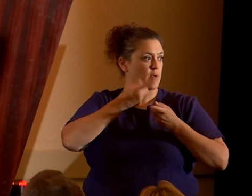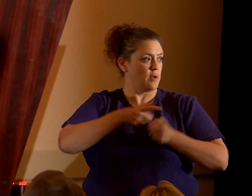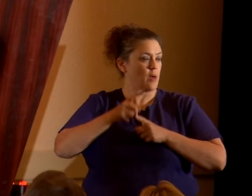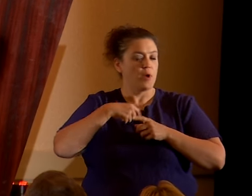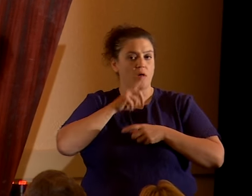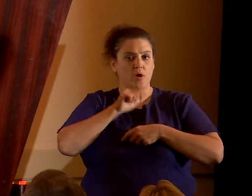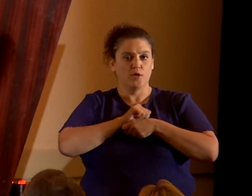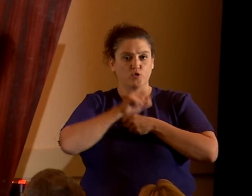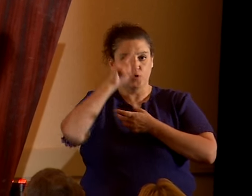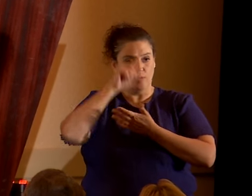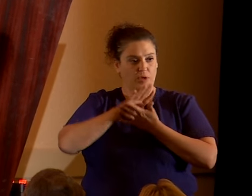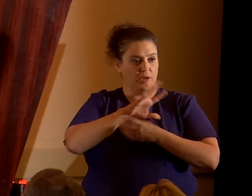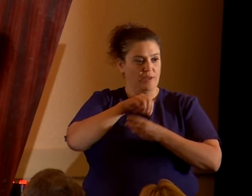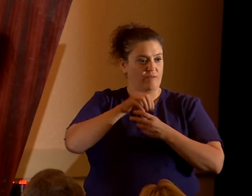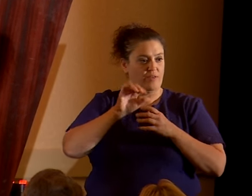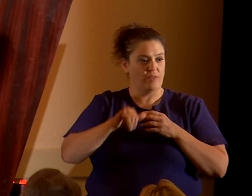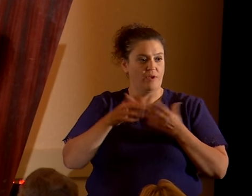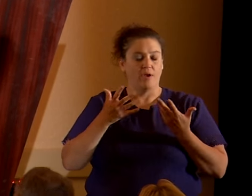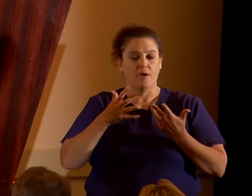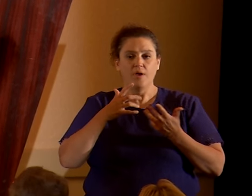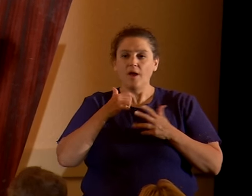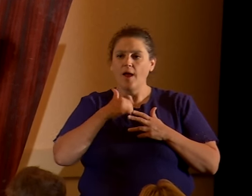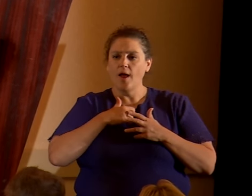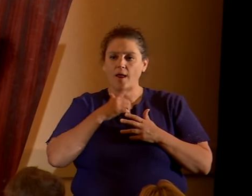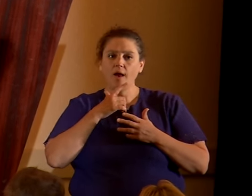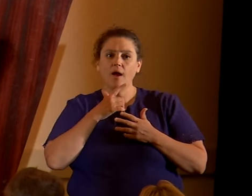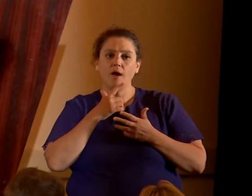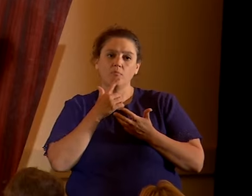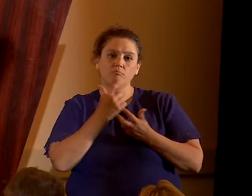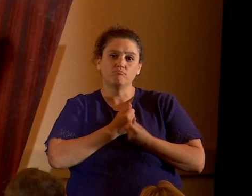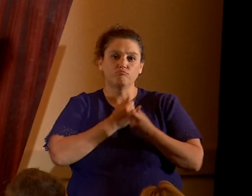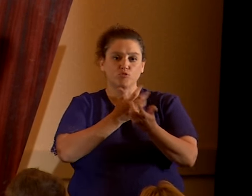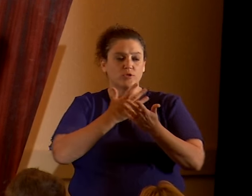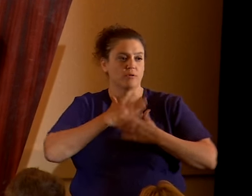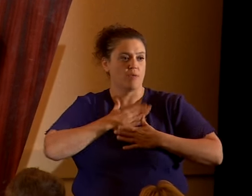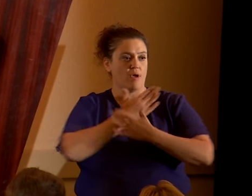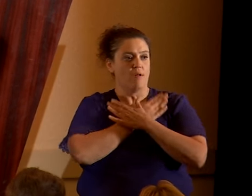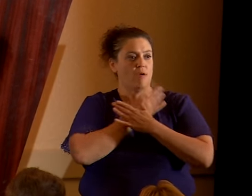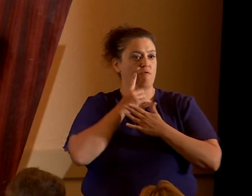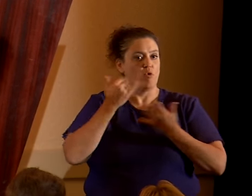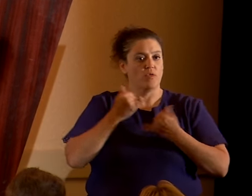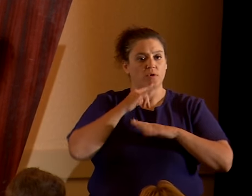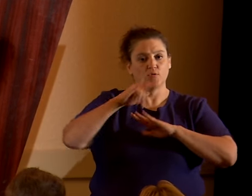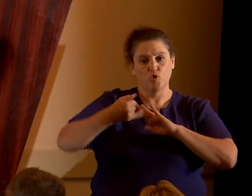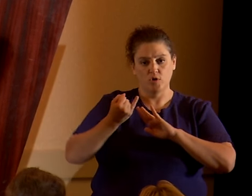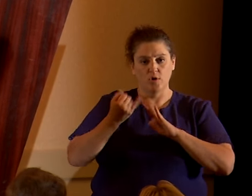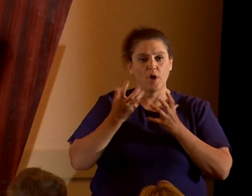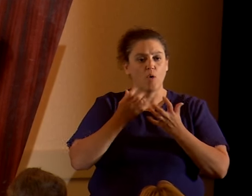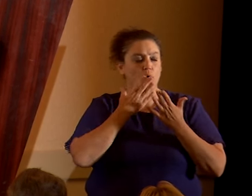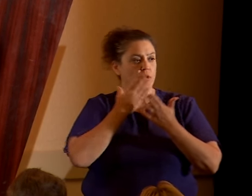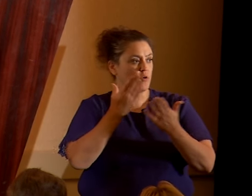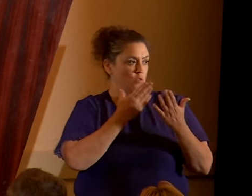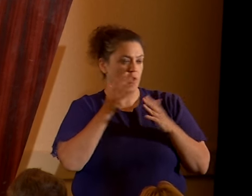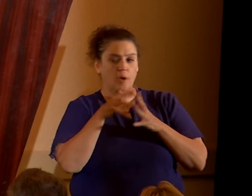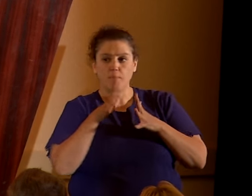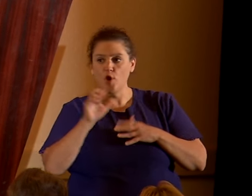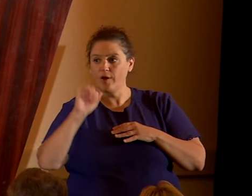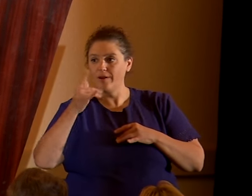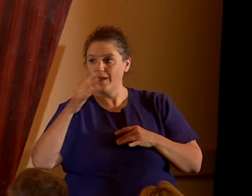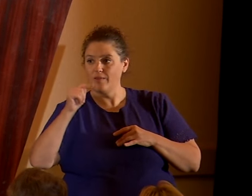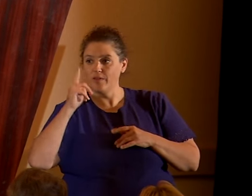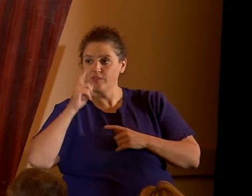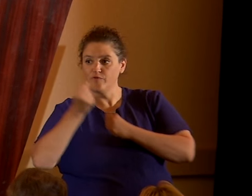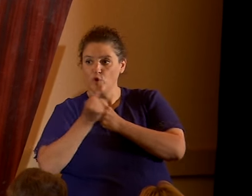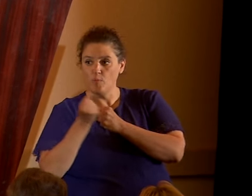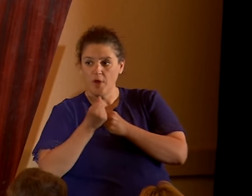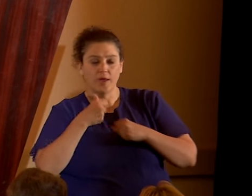believe in that. And I'm dedicating my life for this project. I want to thank American Atheists for inviting me. I want to thank everybody